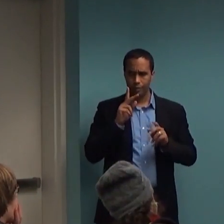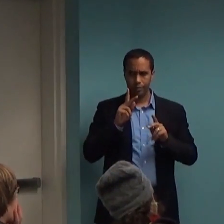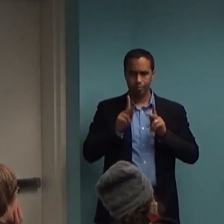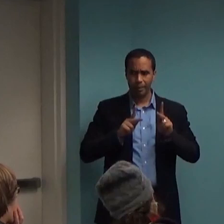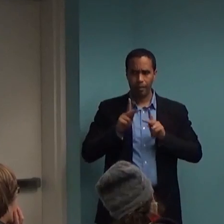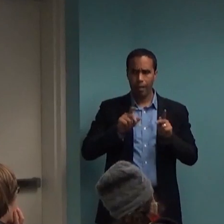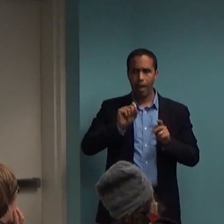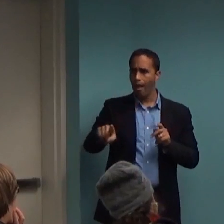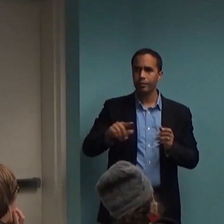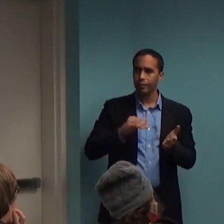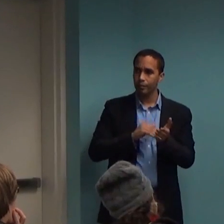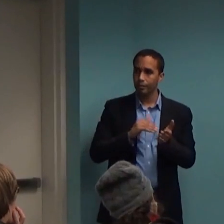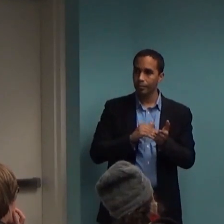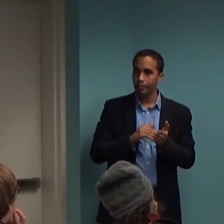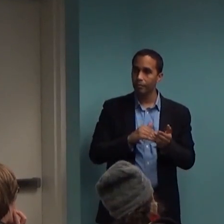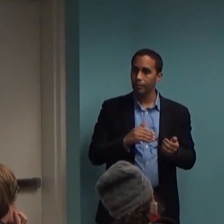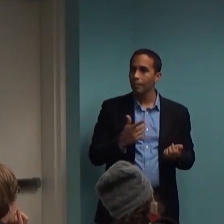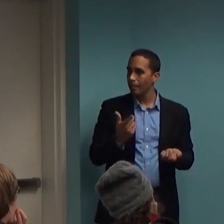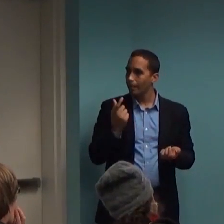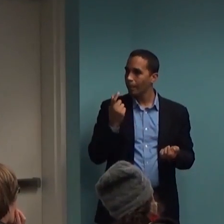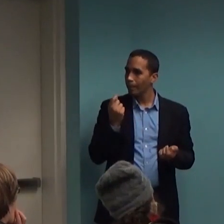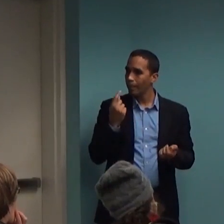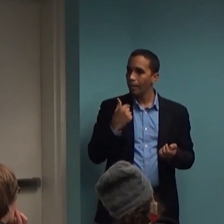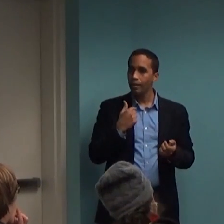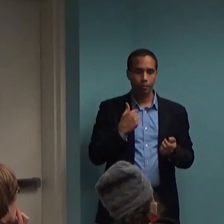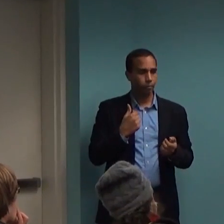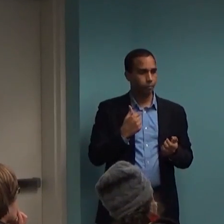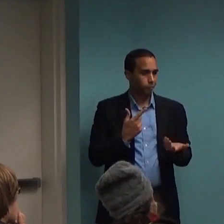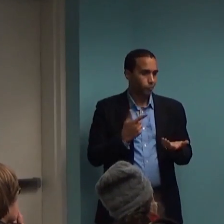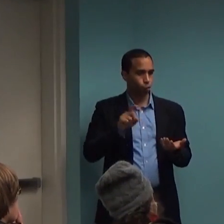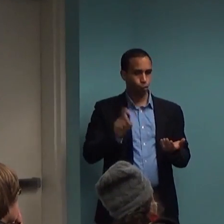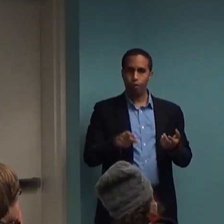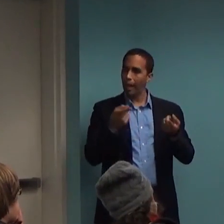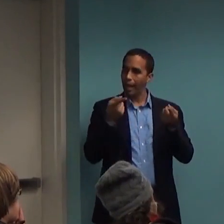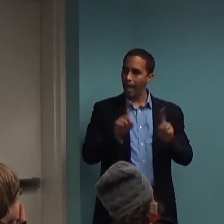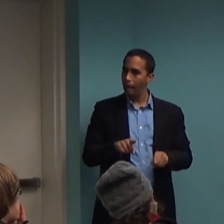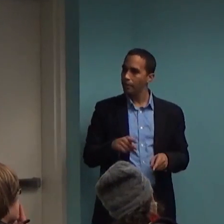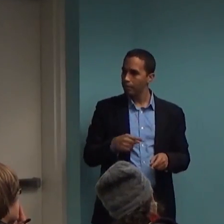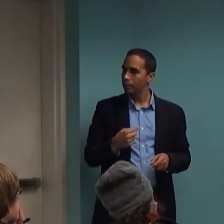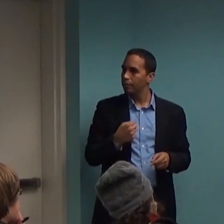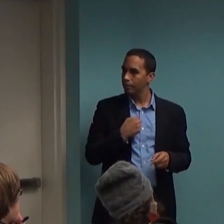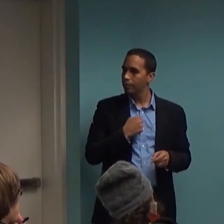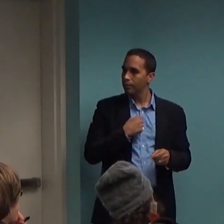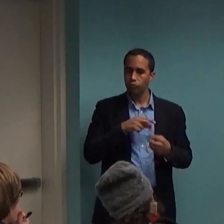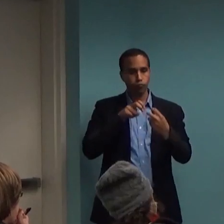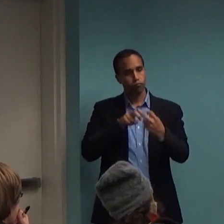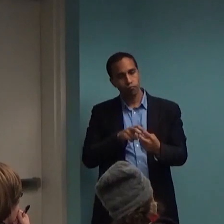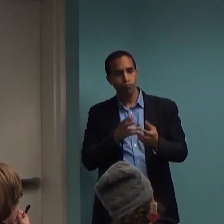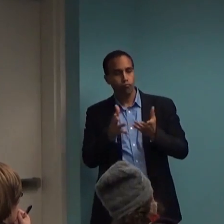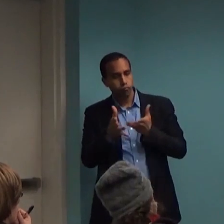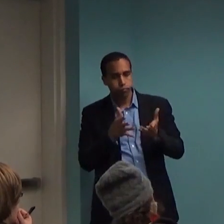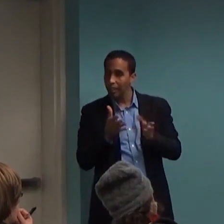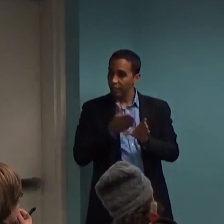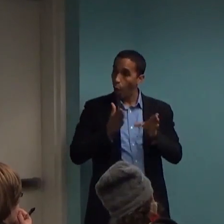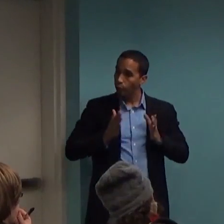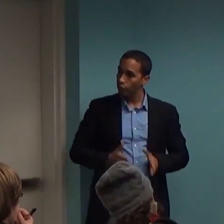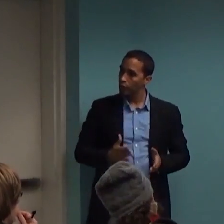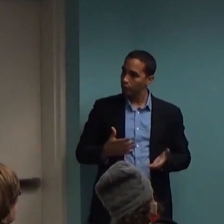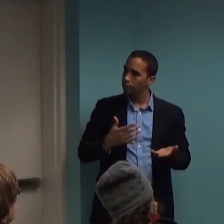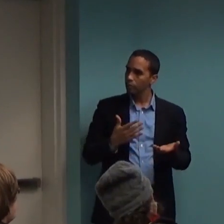And I'm more likely to hear that question even because they have a higher proportion of their time spent with me as a psychologist than they might with a medical